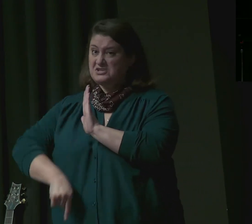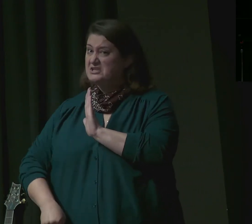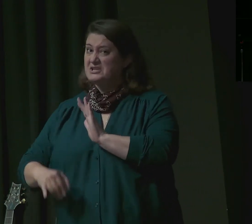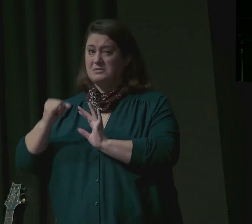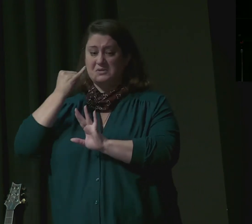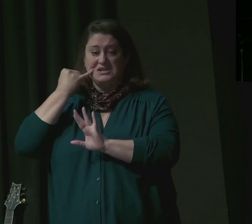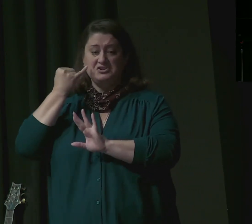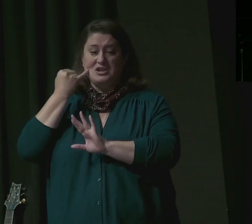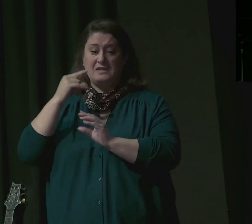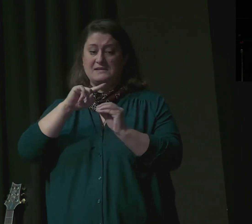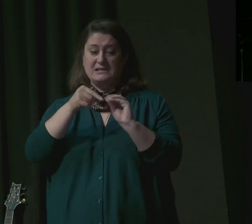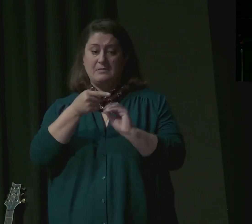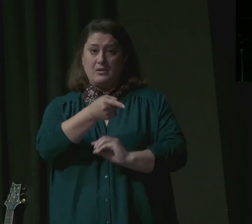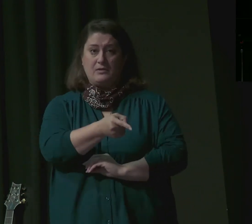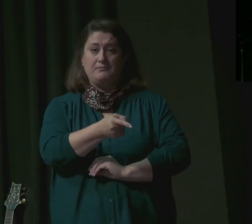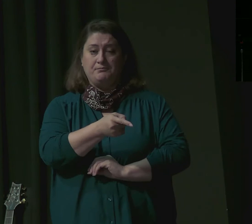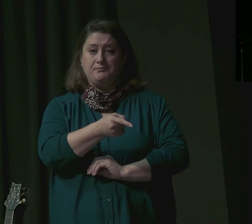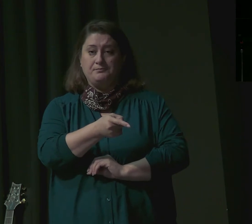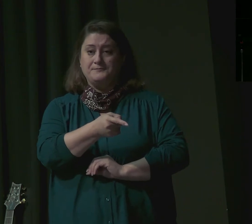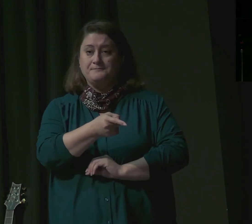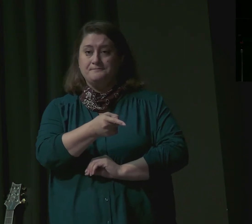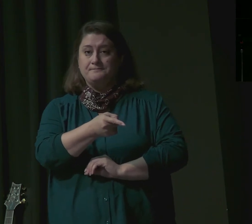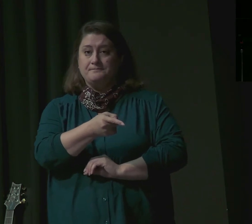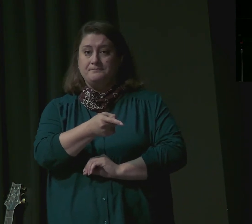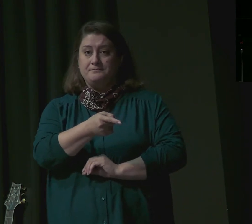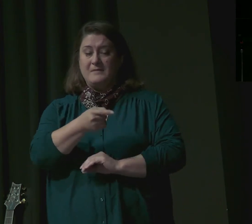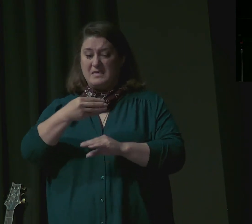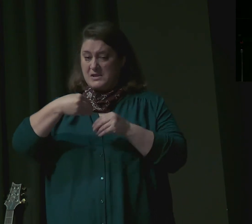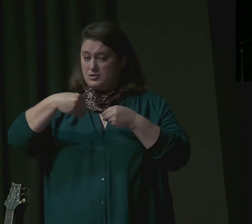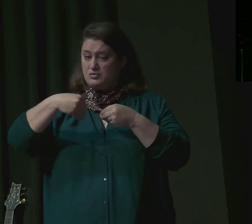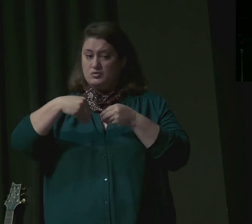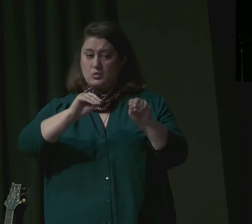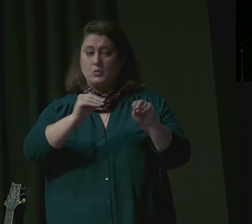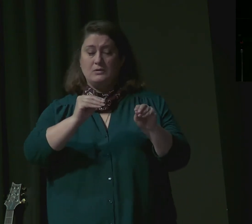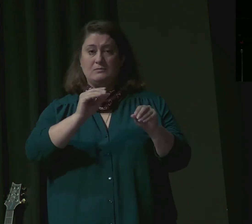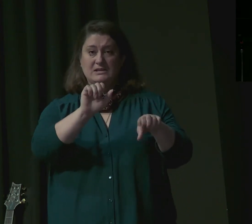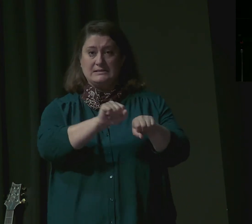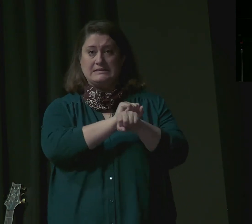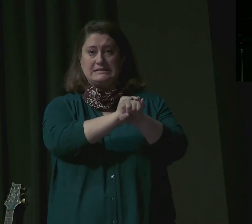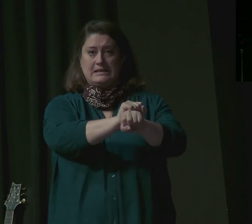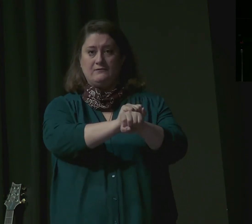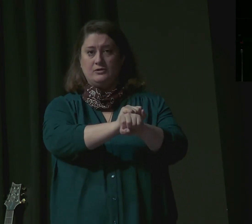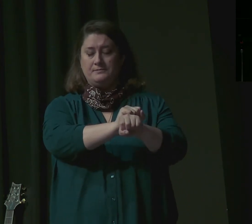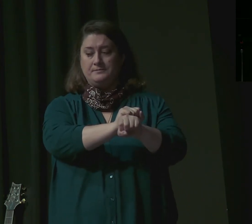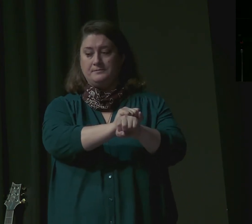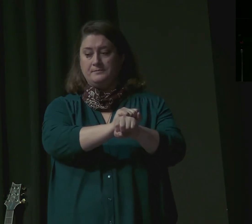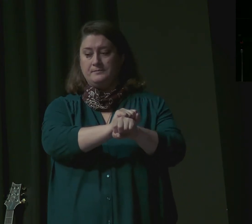test is designed to see if they will be jealous of another little brother